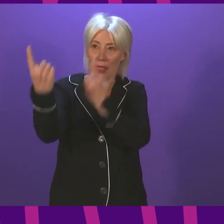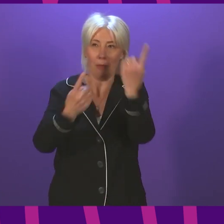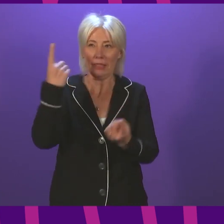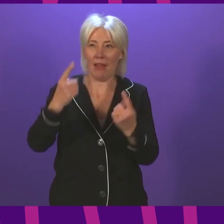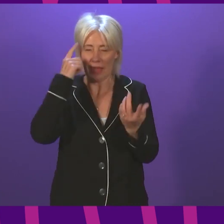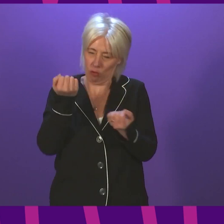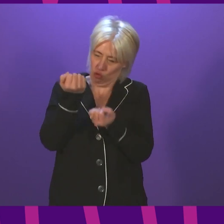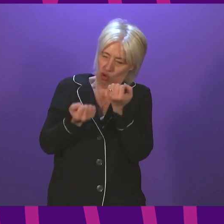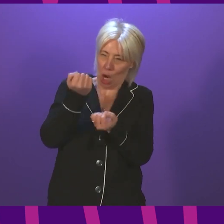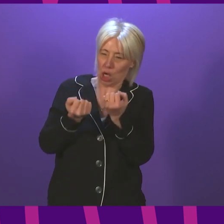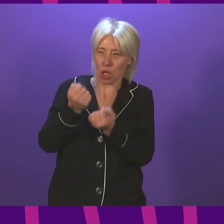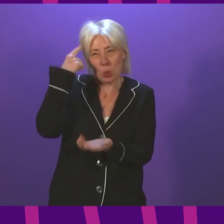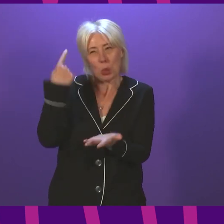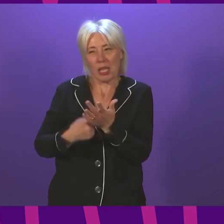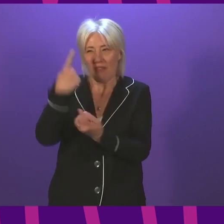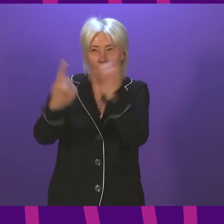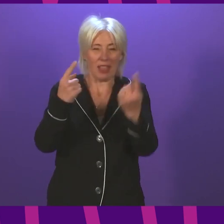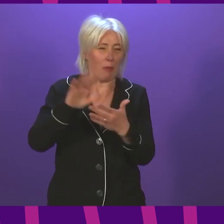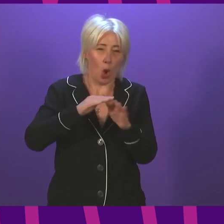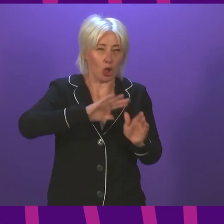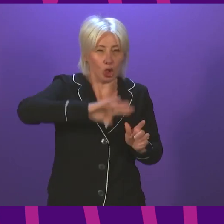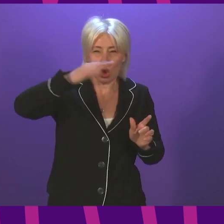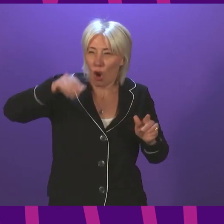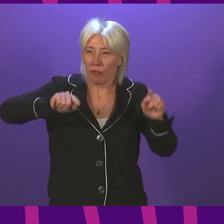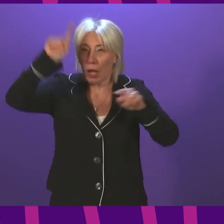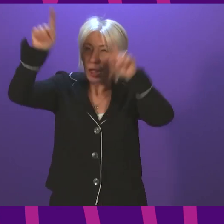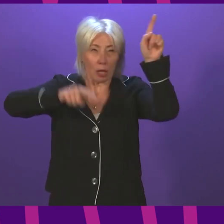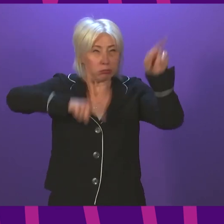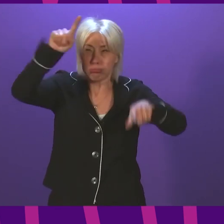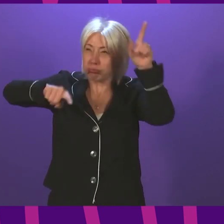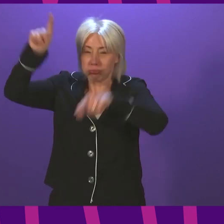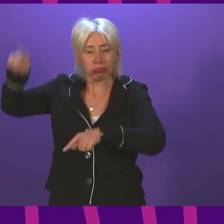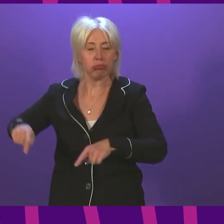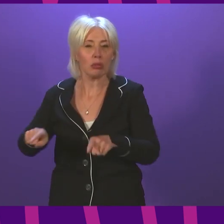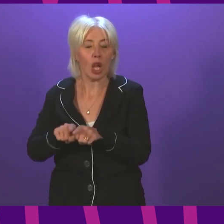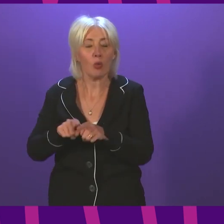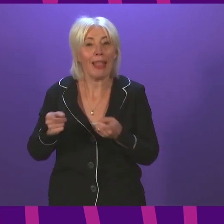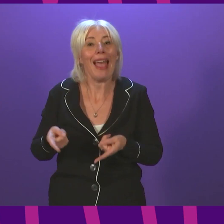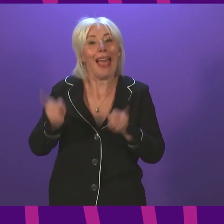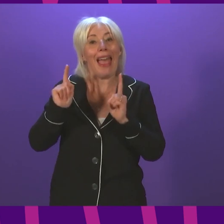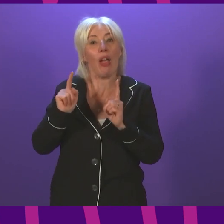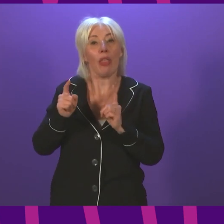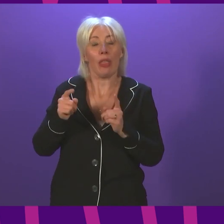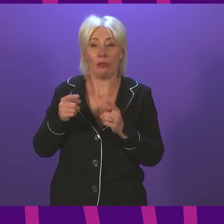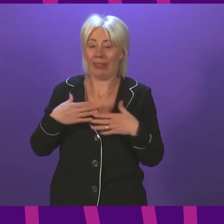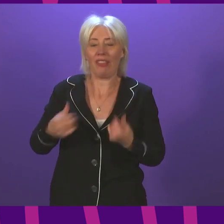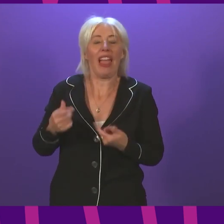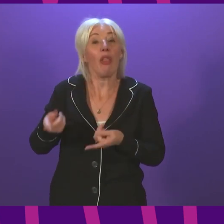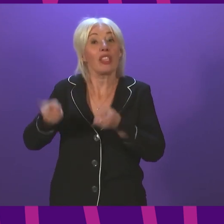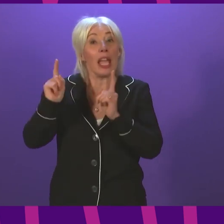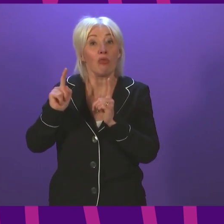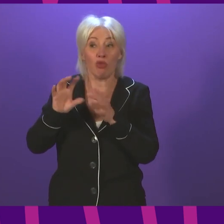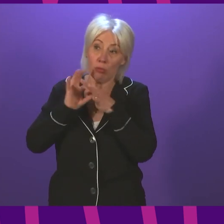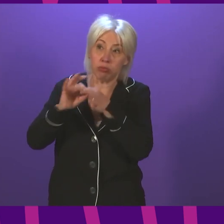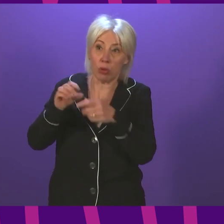and discretion given their different geographies of how best to reach these people. of course the health secretary stays very close to these discussions with all health